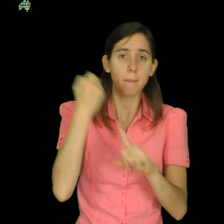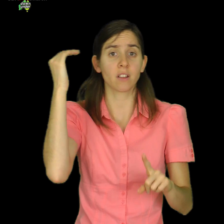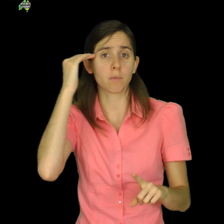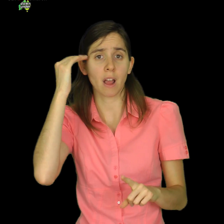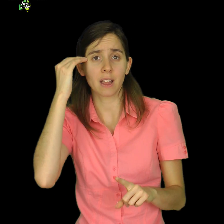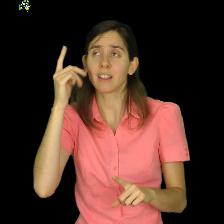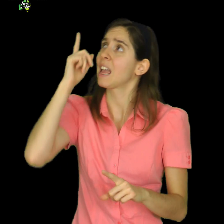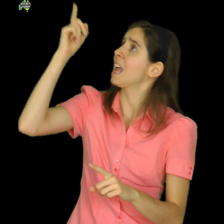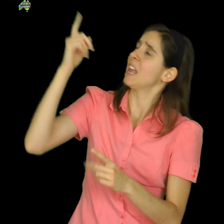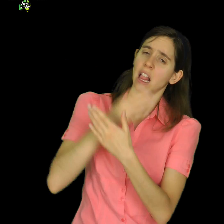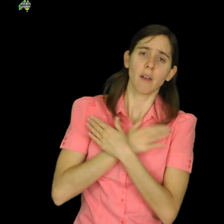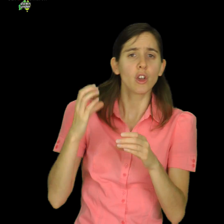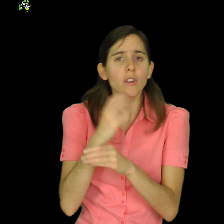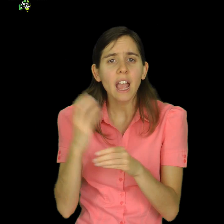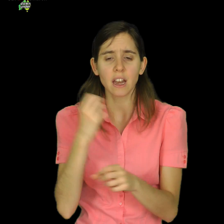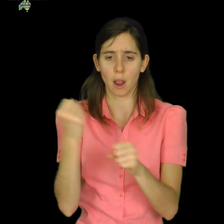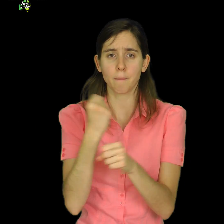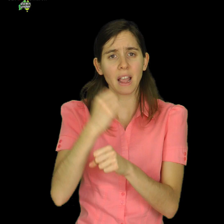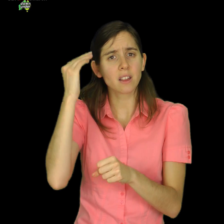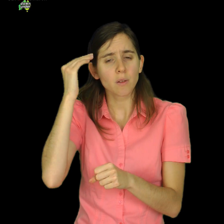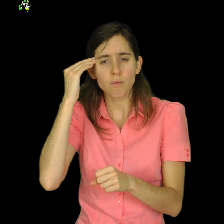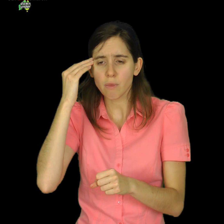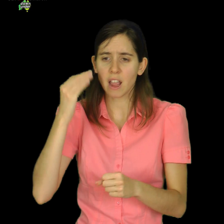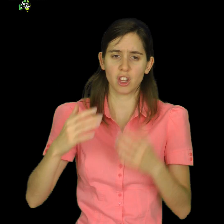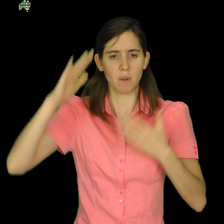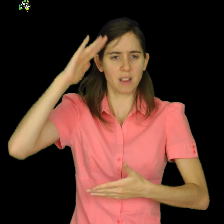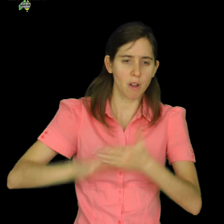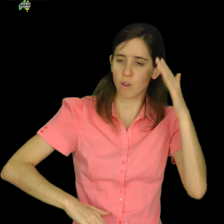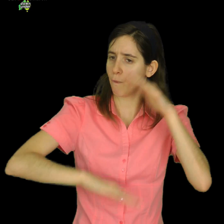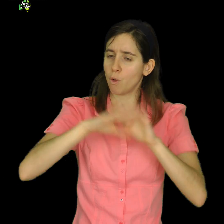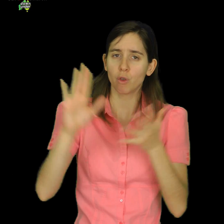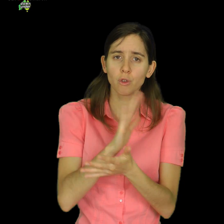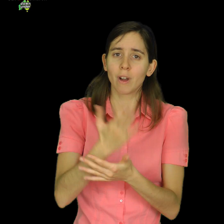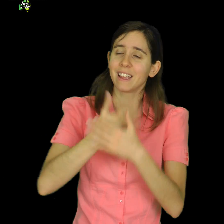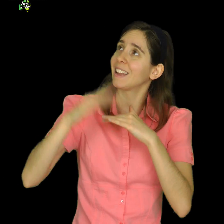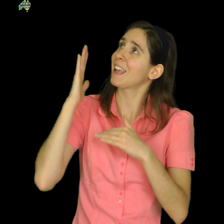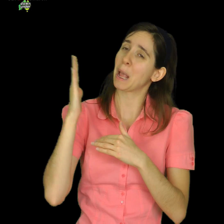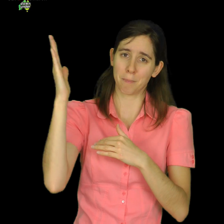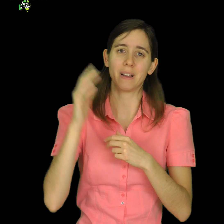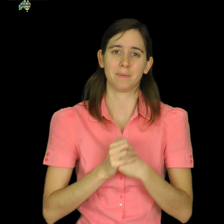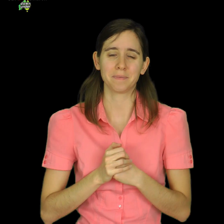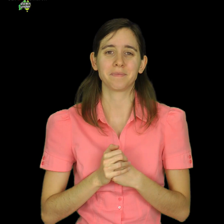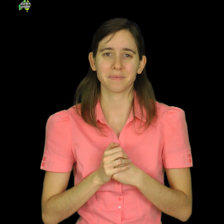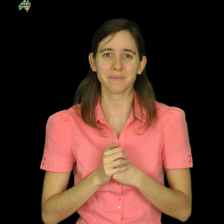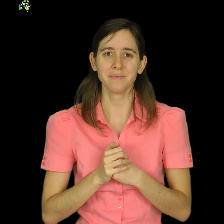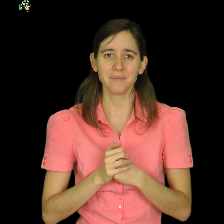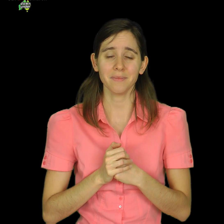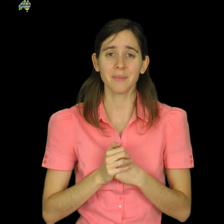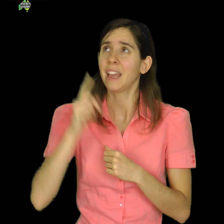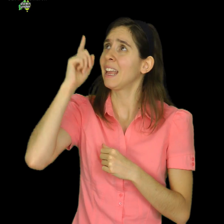our brains to experience abundant joy in him. See John chapter 10 and verse 10. He has the only antidote to